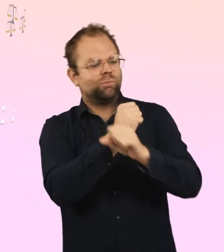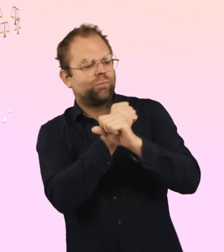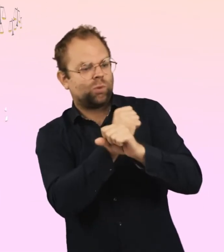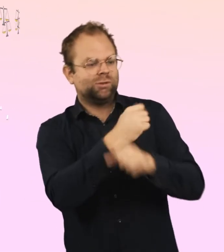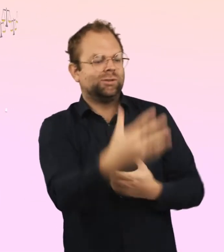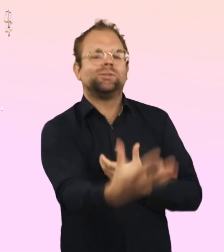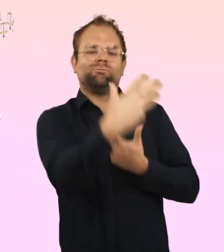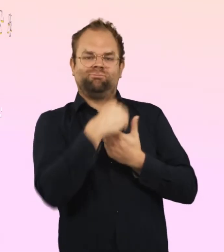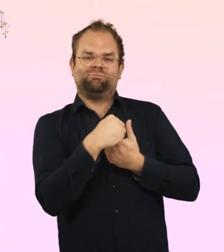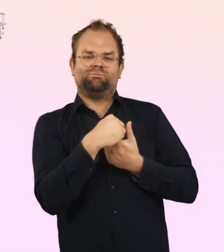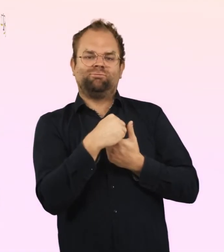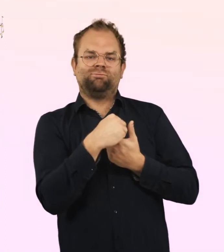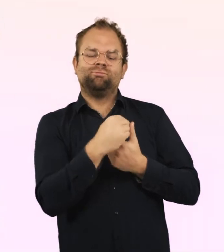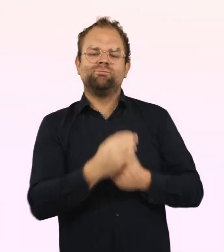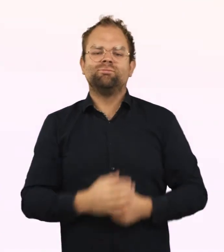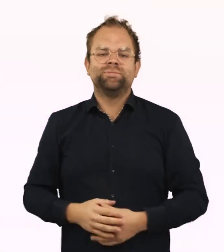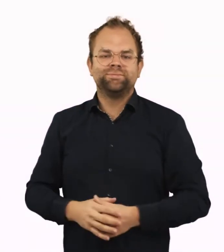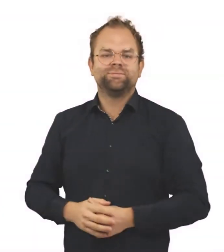protected and fulfilled.